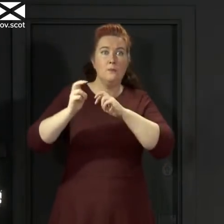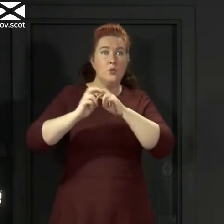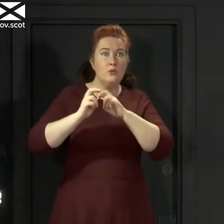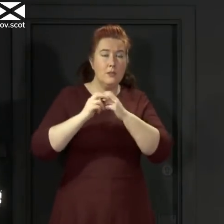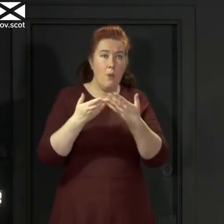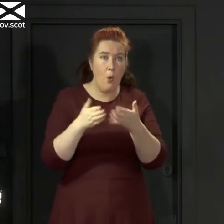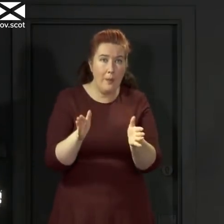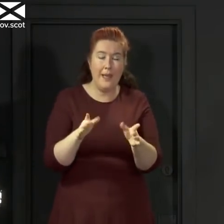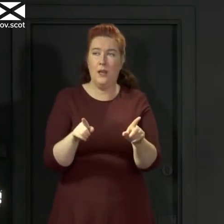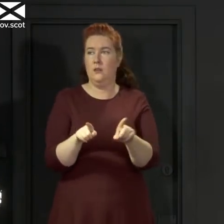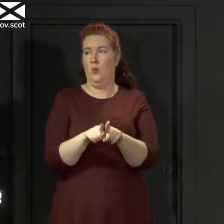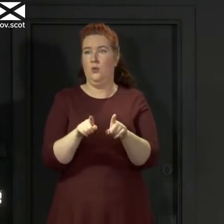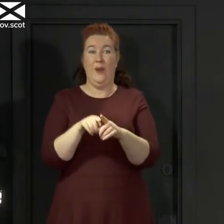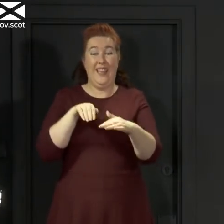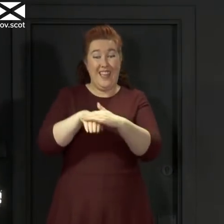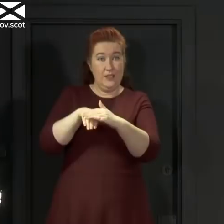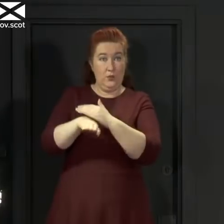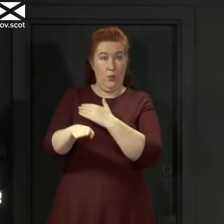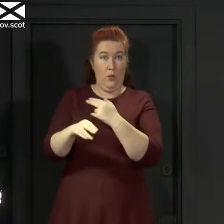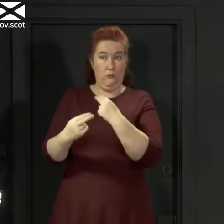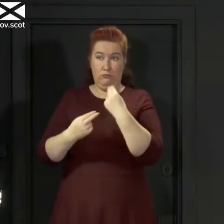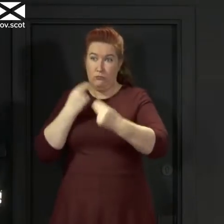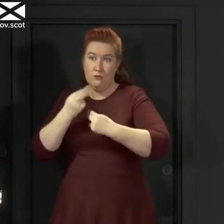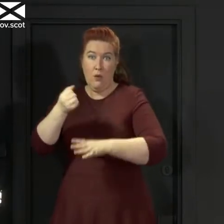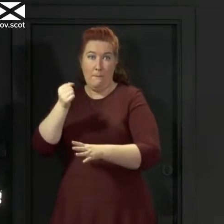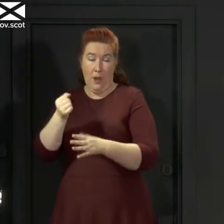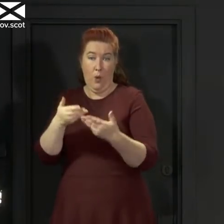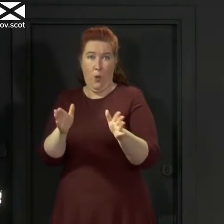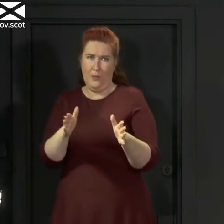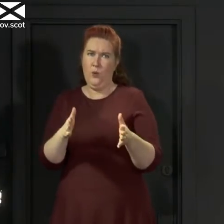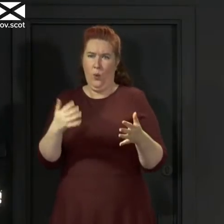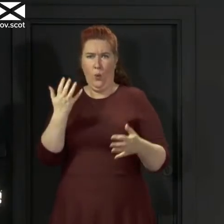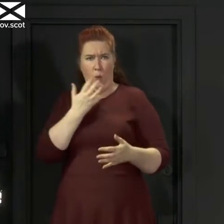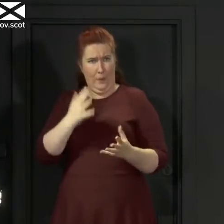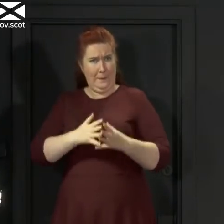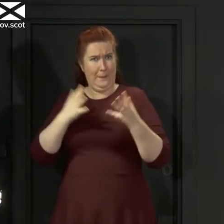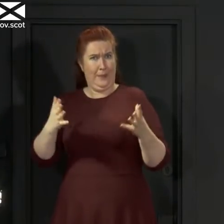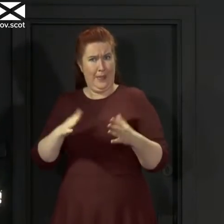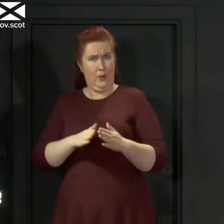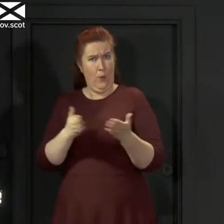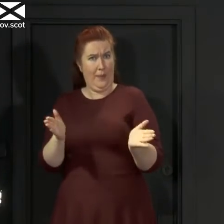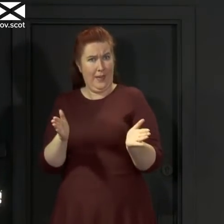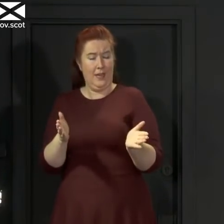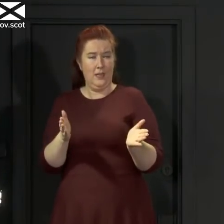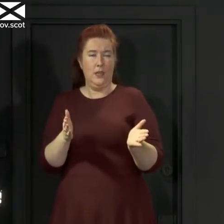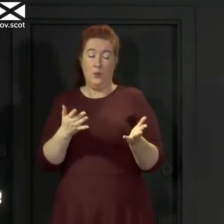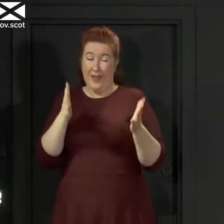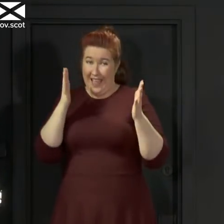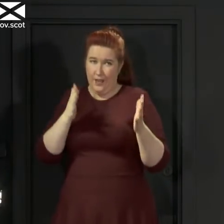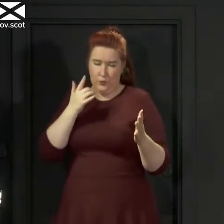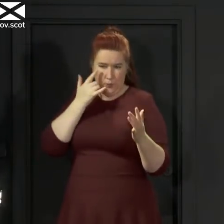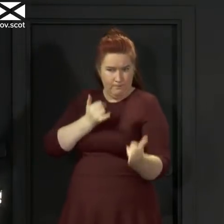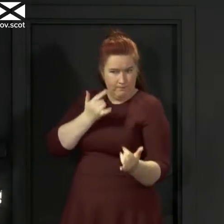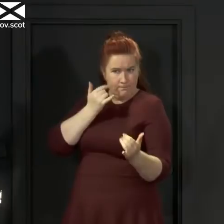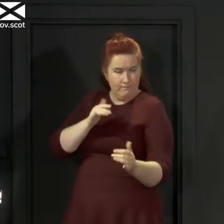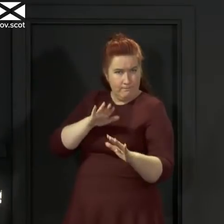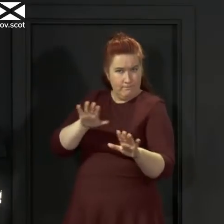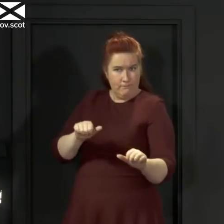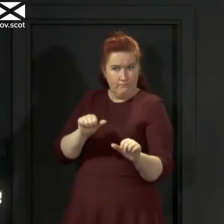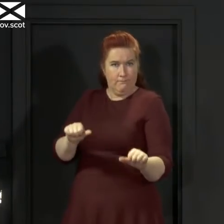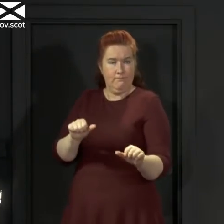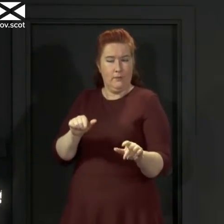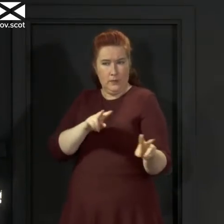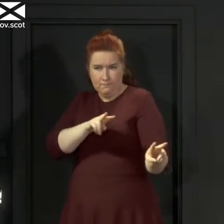and the opening up of indoor hospitality. So we have to carefully monitor the impact of all of that and the number of new